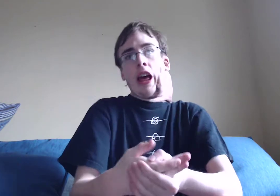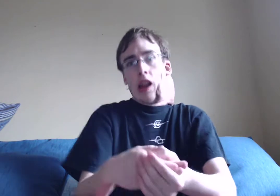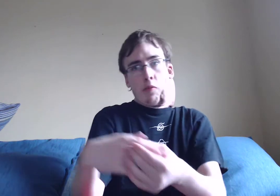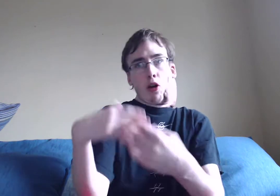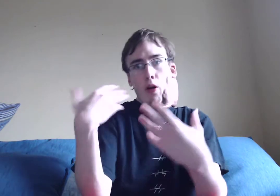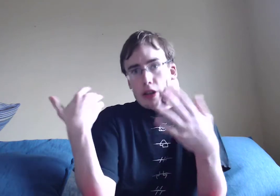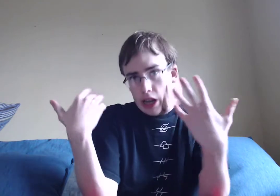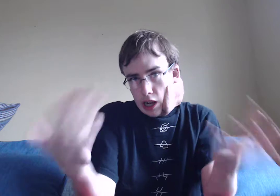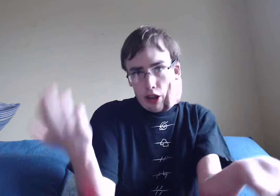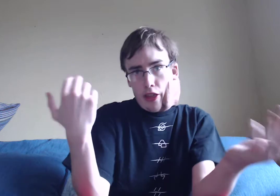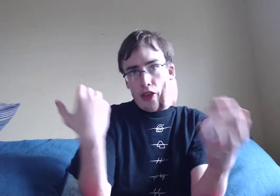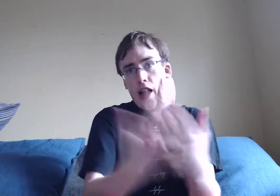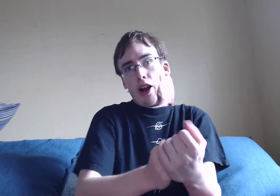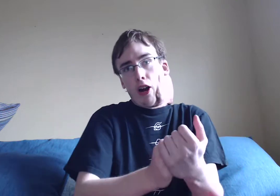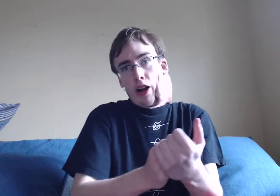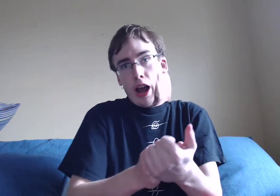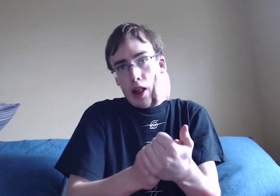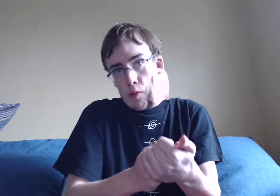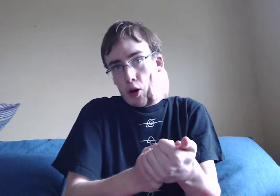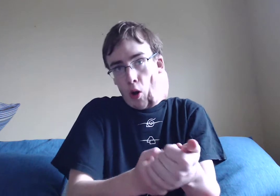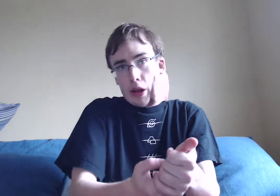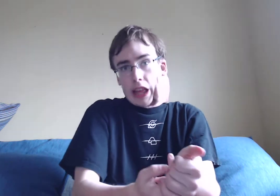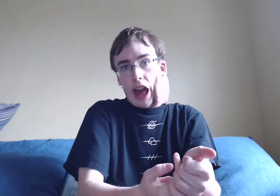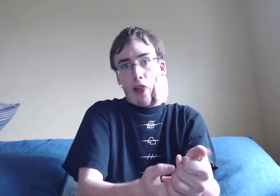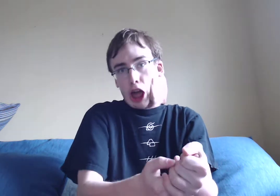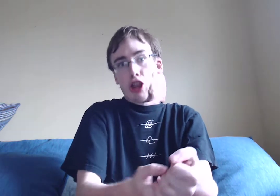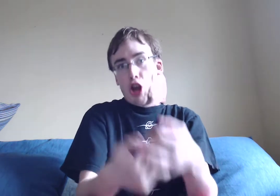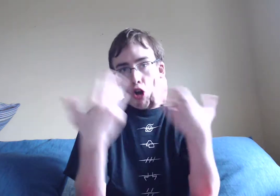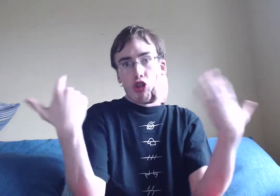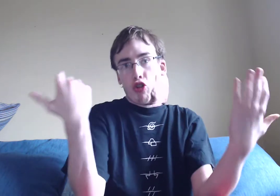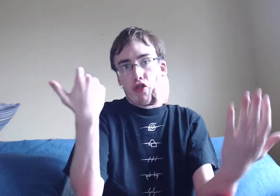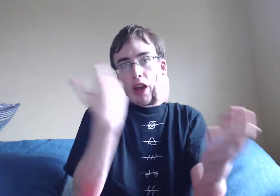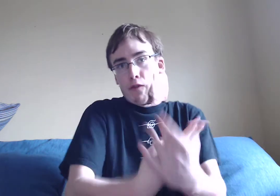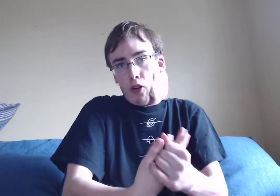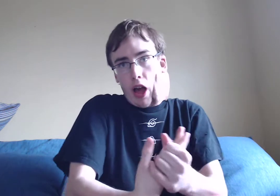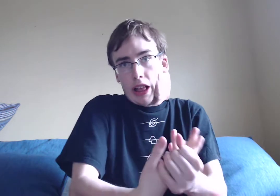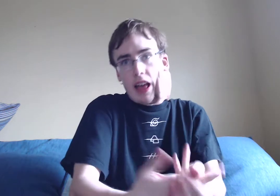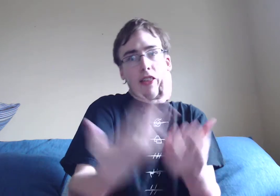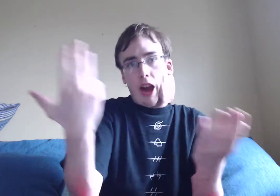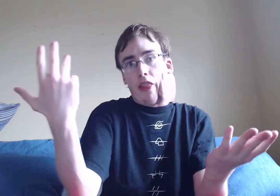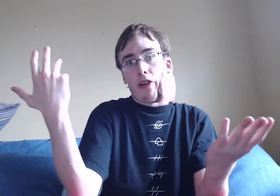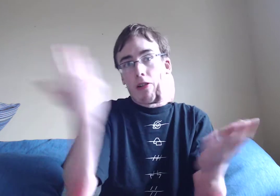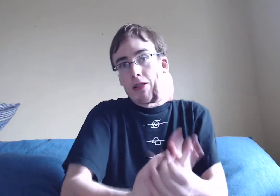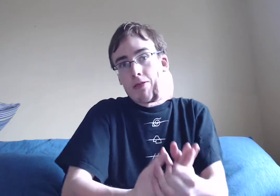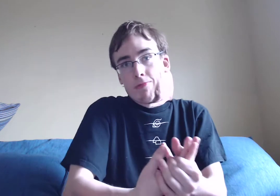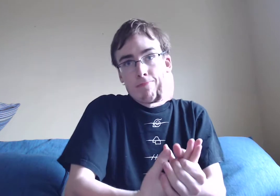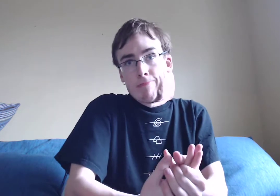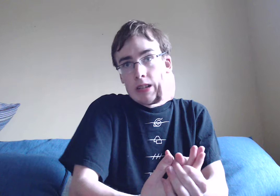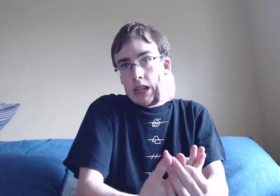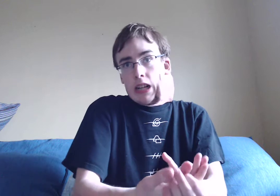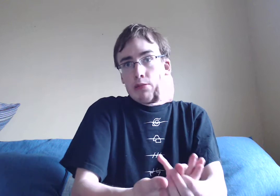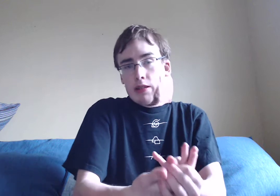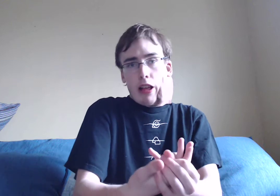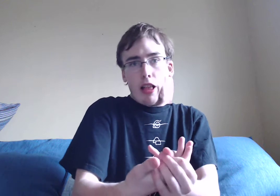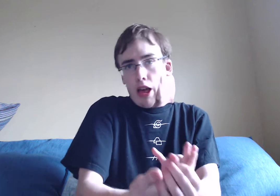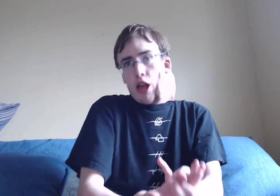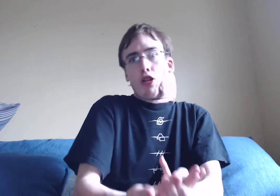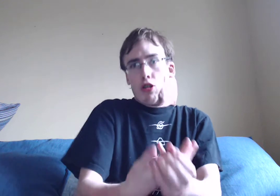And then we're going to get a cliffhanger. And then we're going to get like. No Luffy. For like. 10 chapters. Because I said. There's